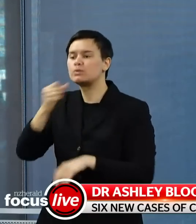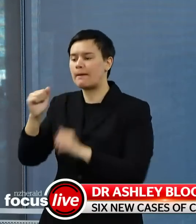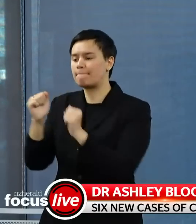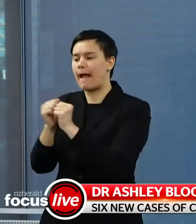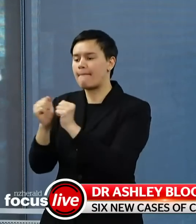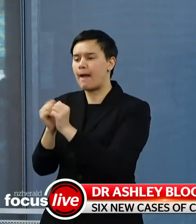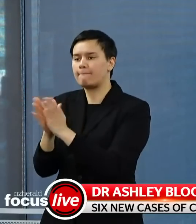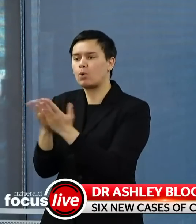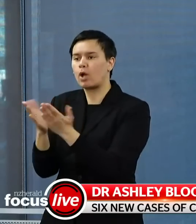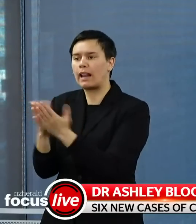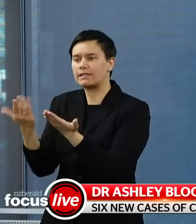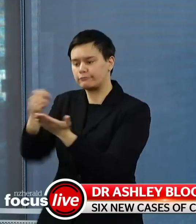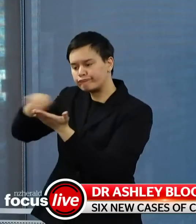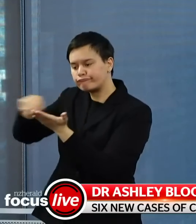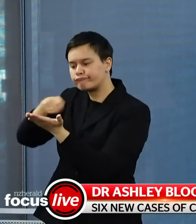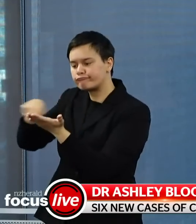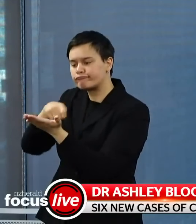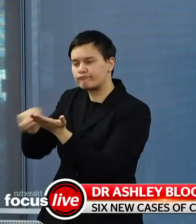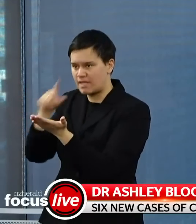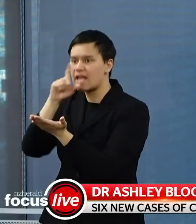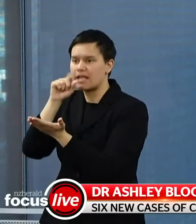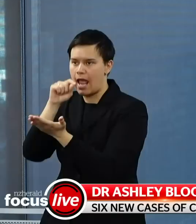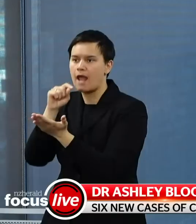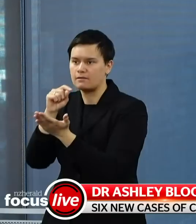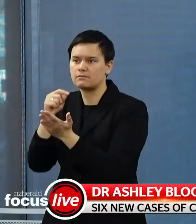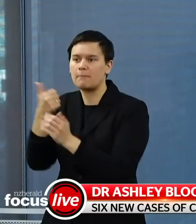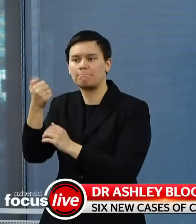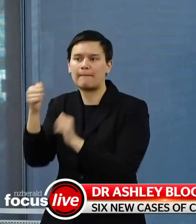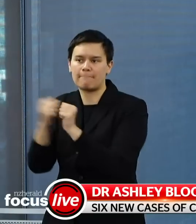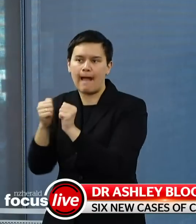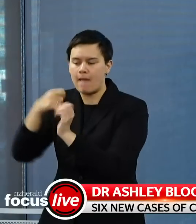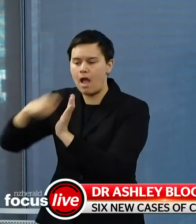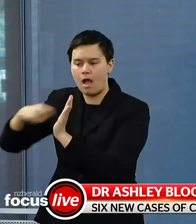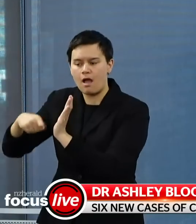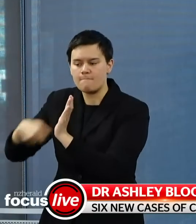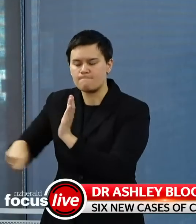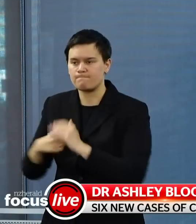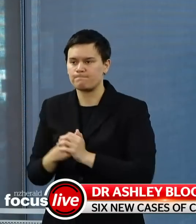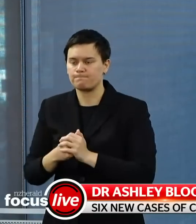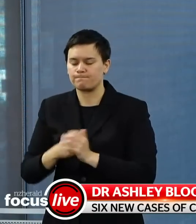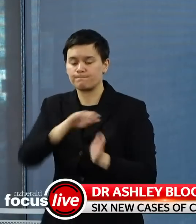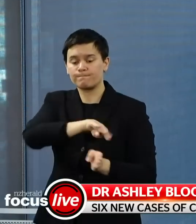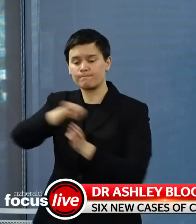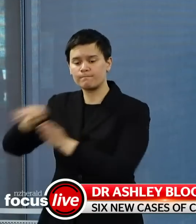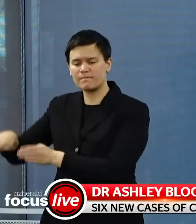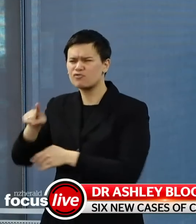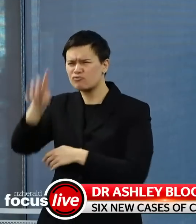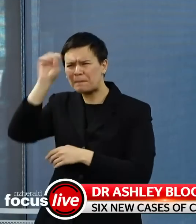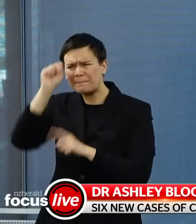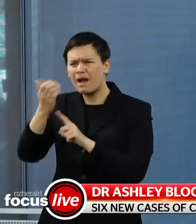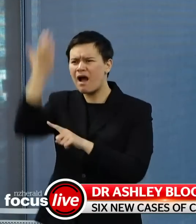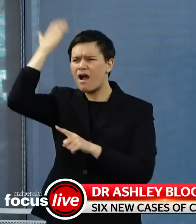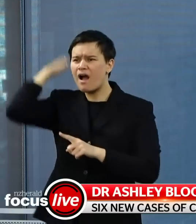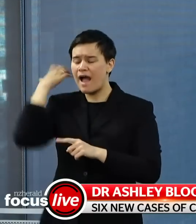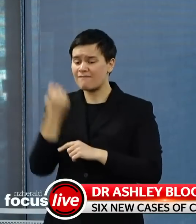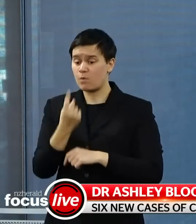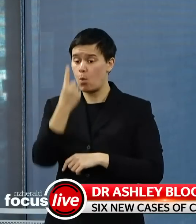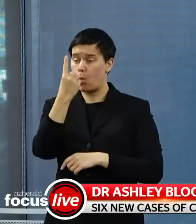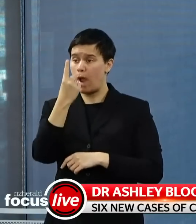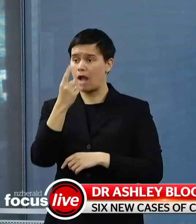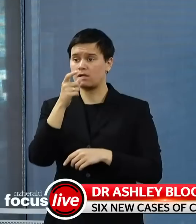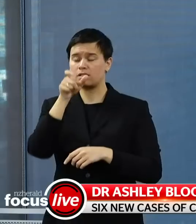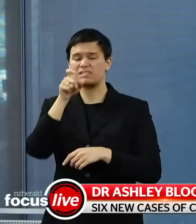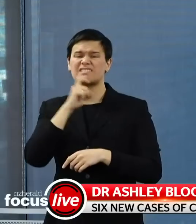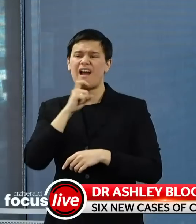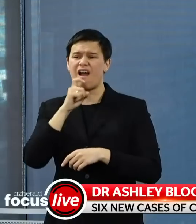on the worker at Ridges Hotel in Auckland who was identified as a case as a maintenance worker there. The